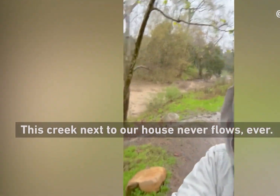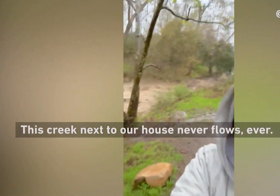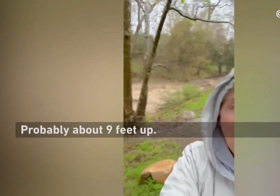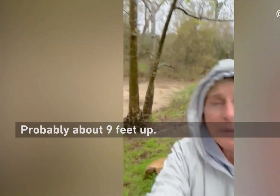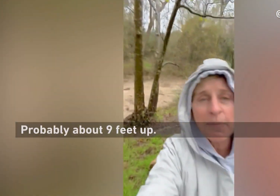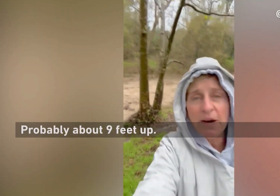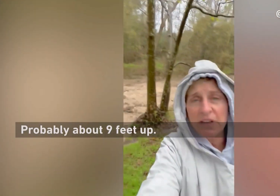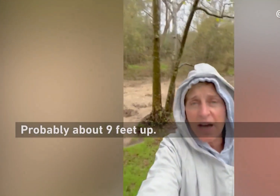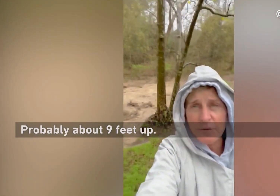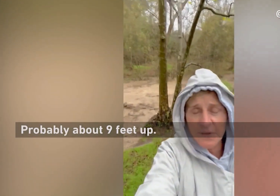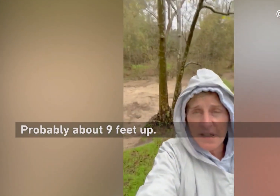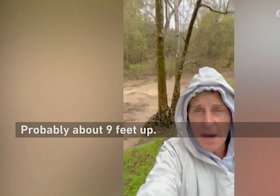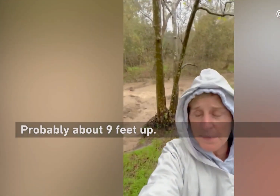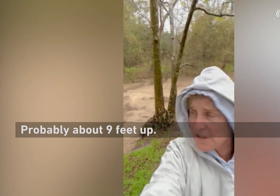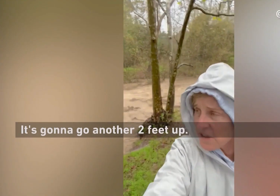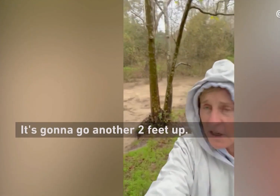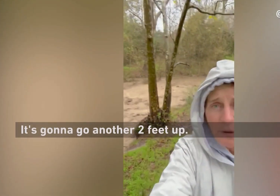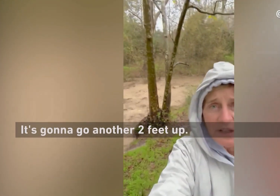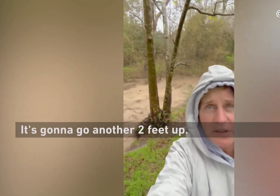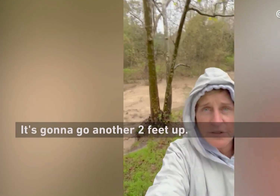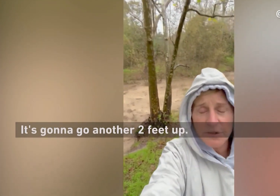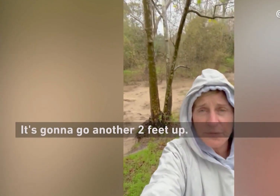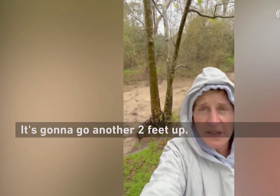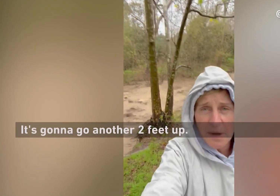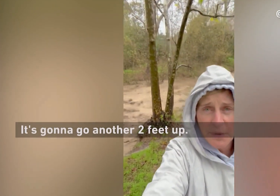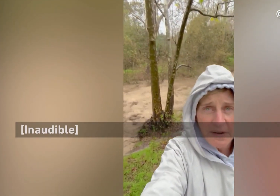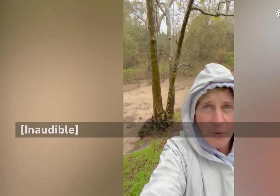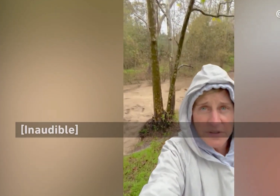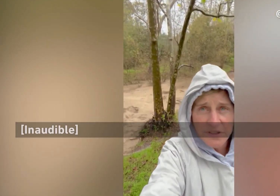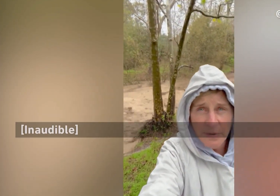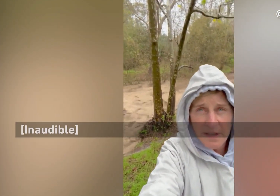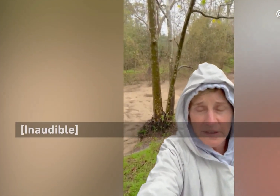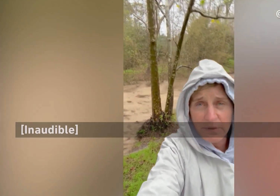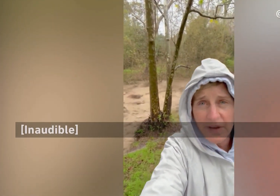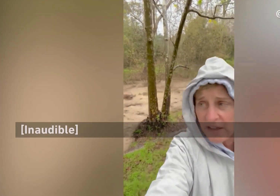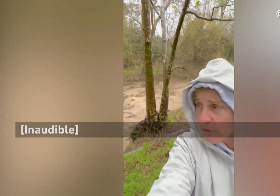Probably about nine feet up and it's been going over two feet up. We have forces ready to evacuate.